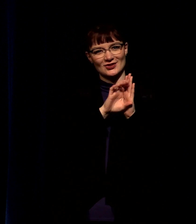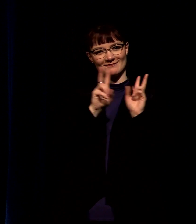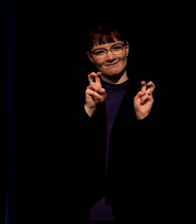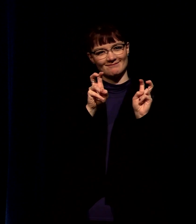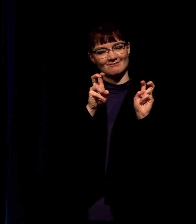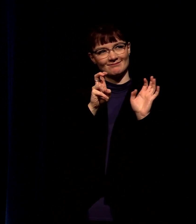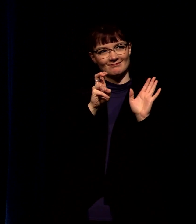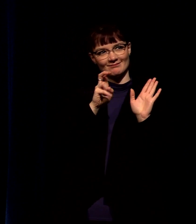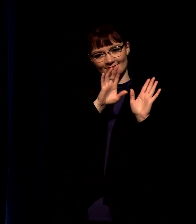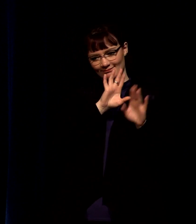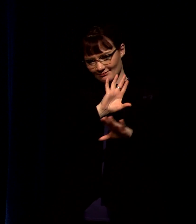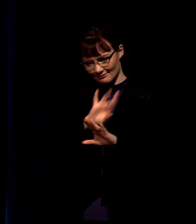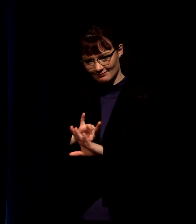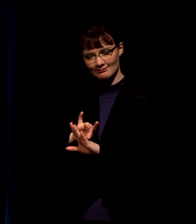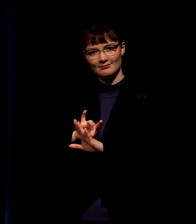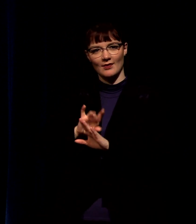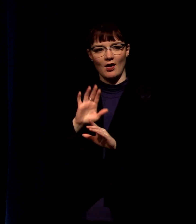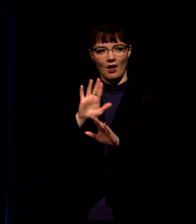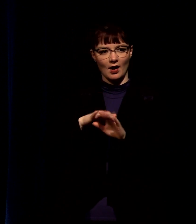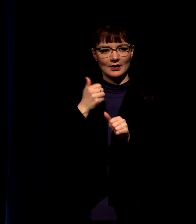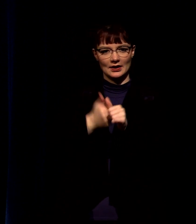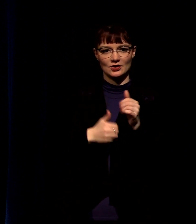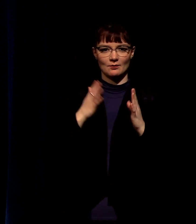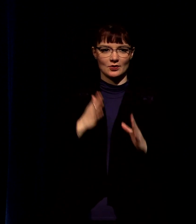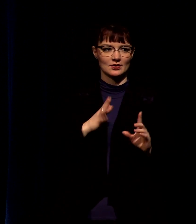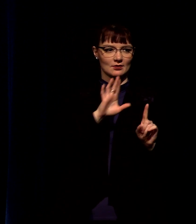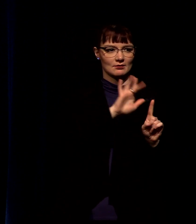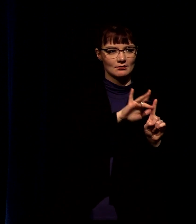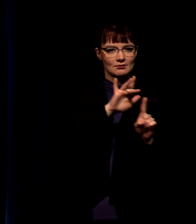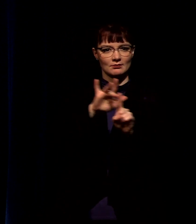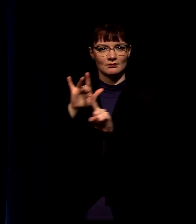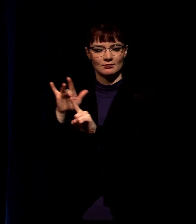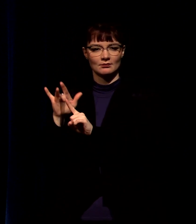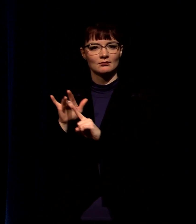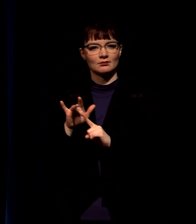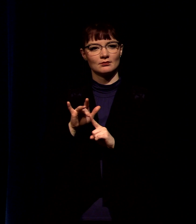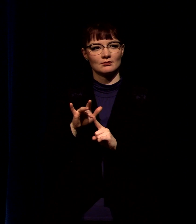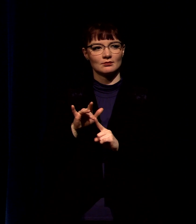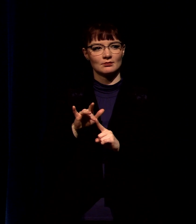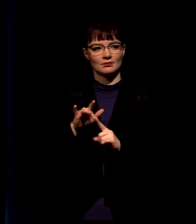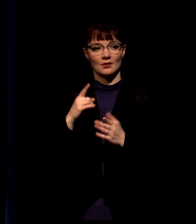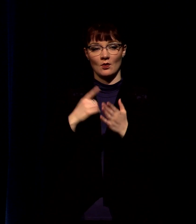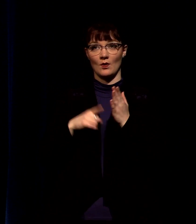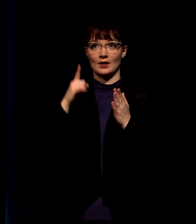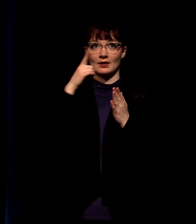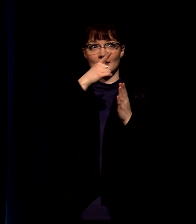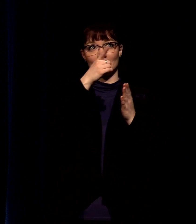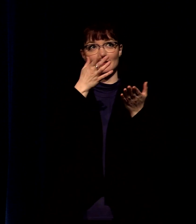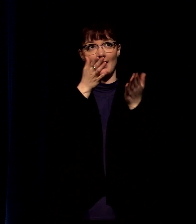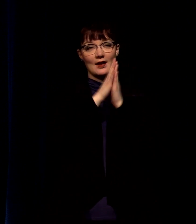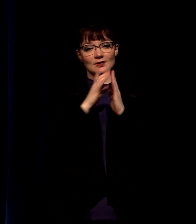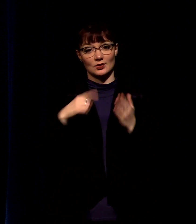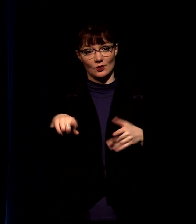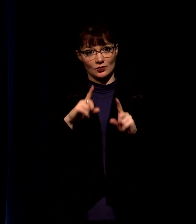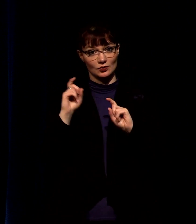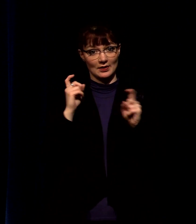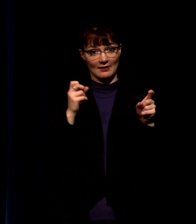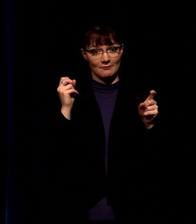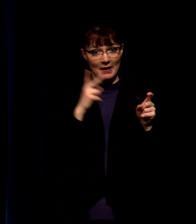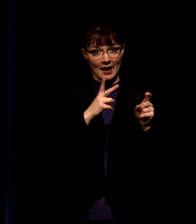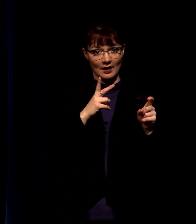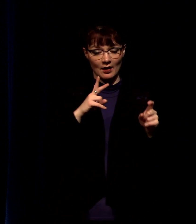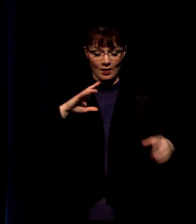asking as a result of that is for your allegiance that's what he's asking you to give back he wants the